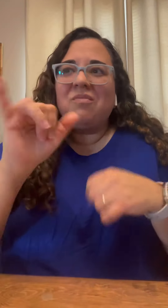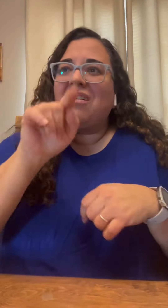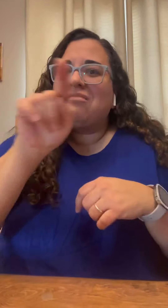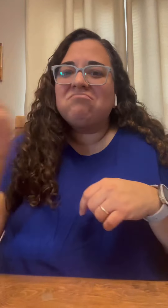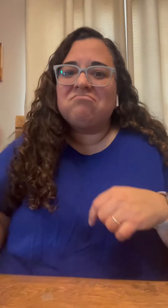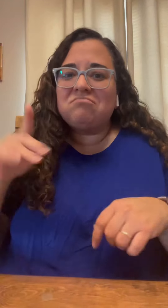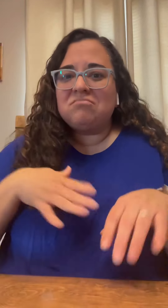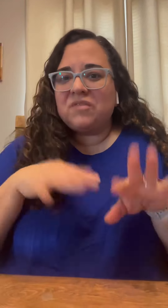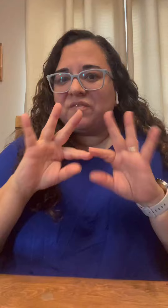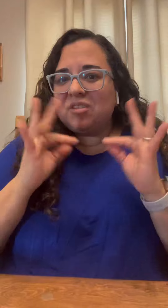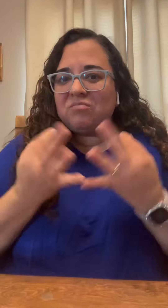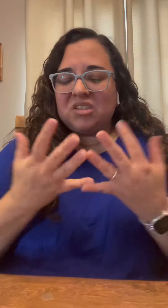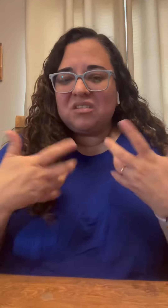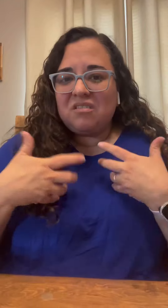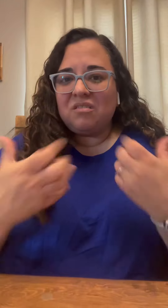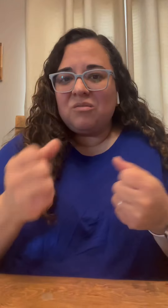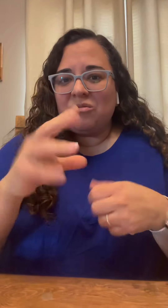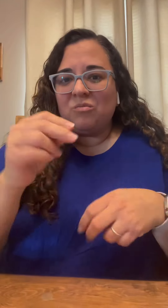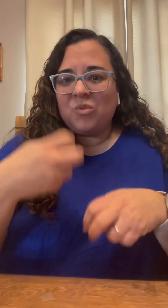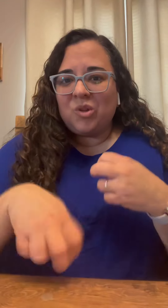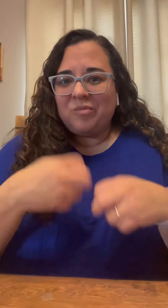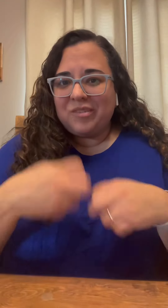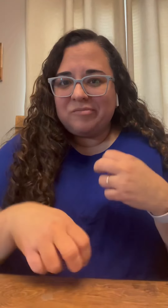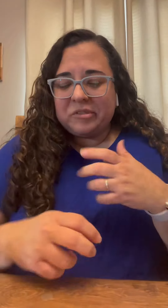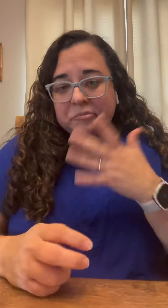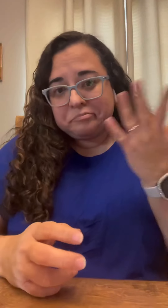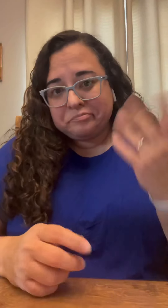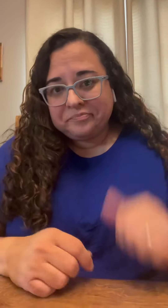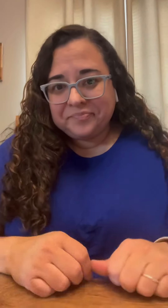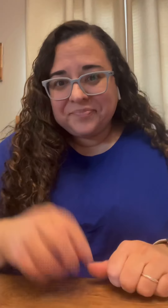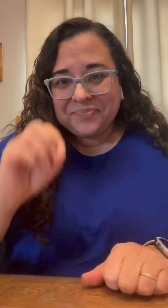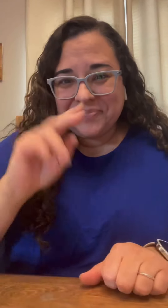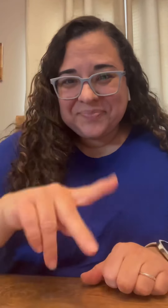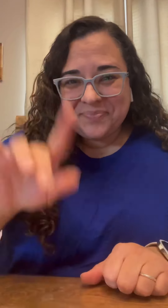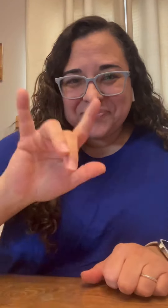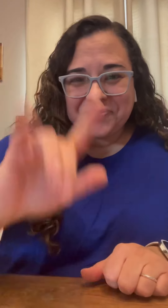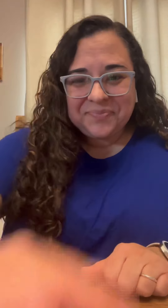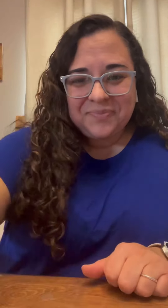likely to recover with no problem so like the rest of my family recovered with no issue anyway